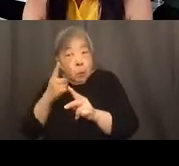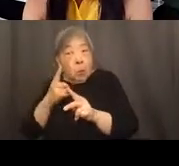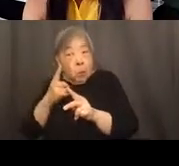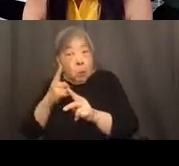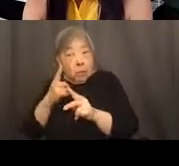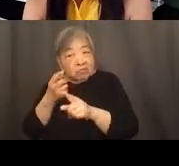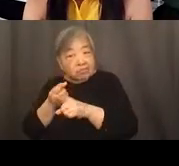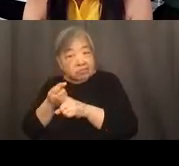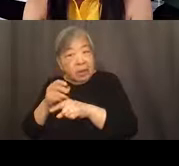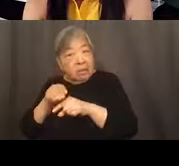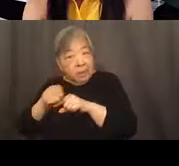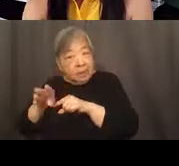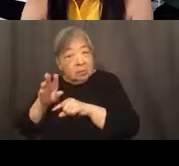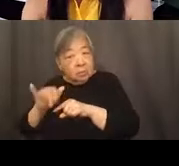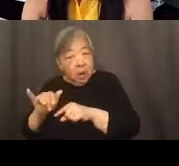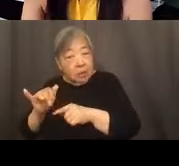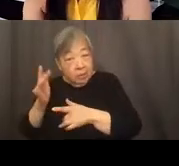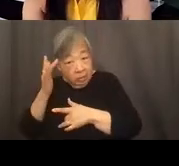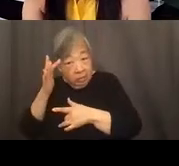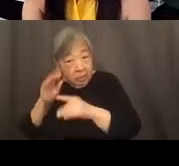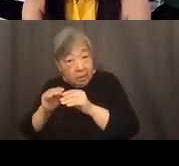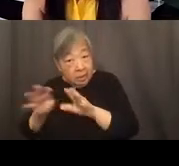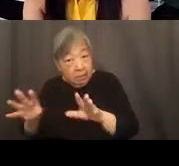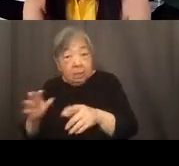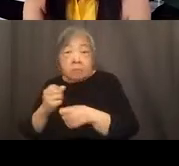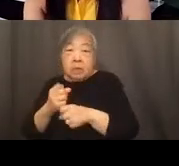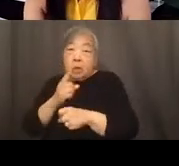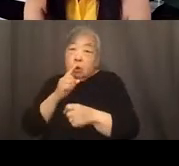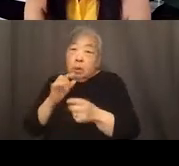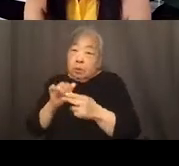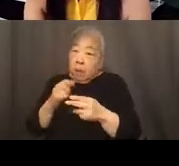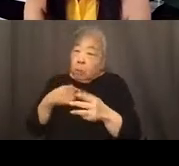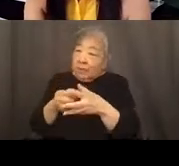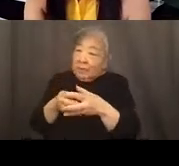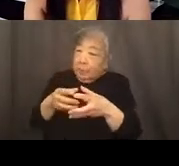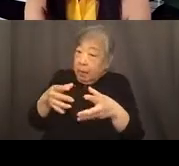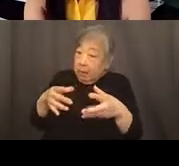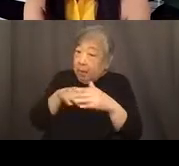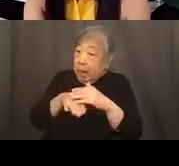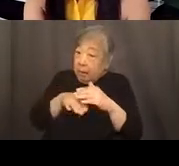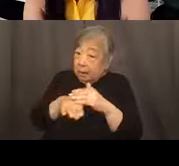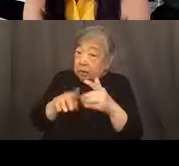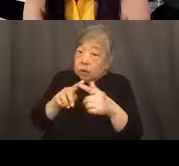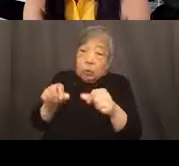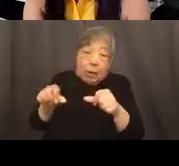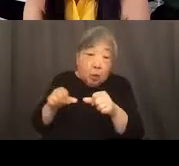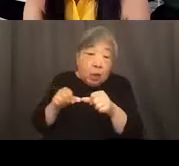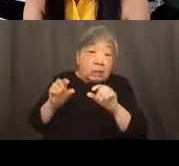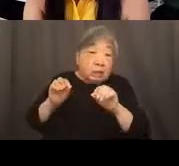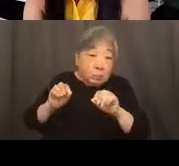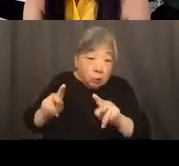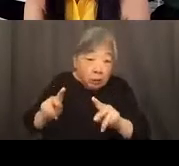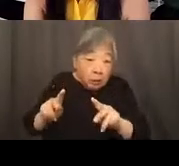And making sure that we're expanding access to areas of opportunity for